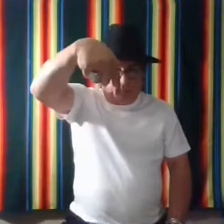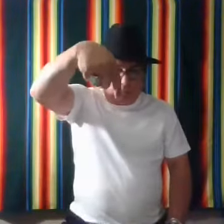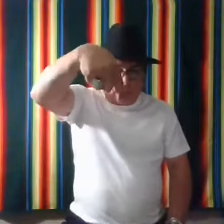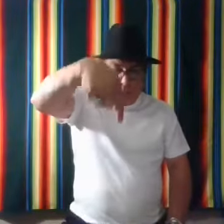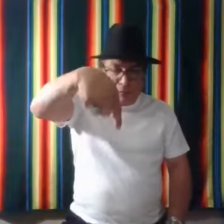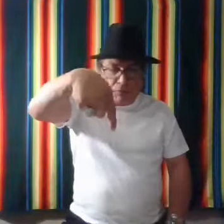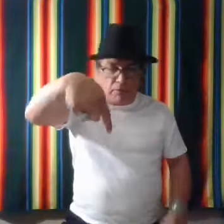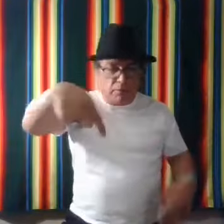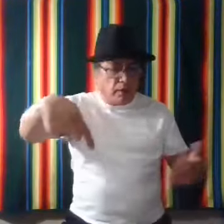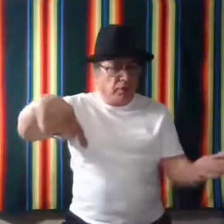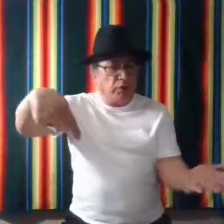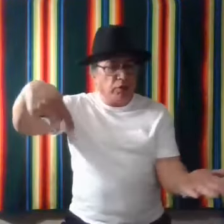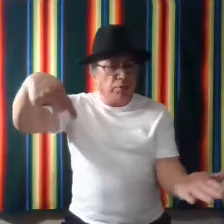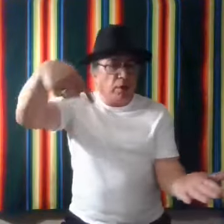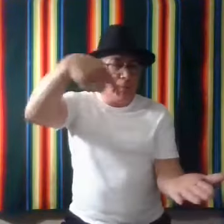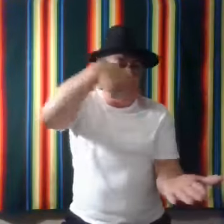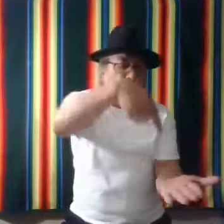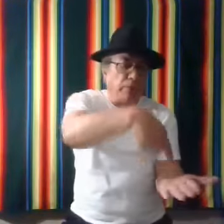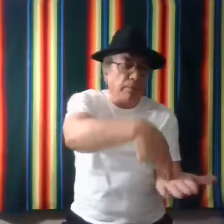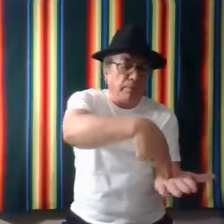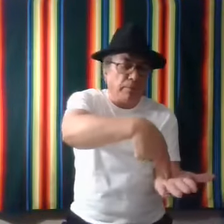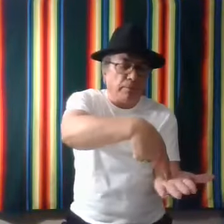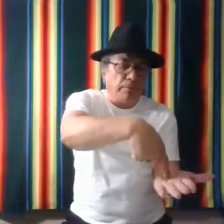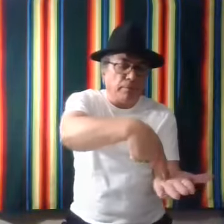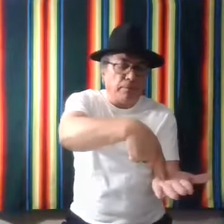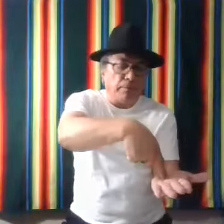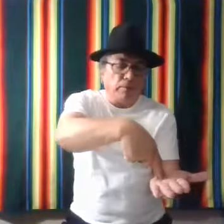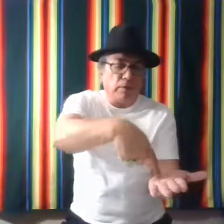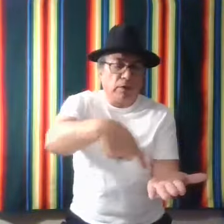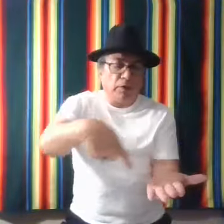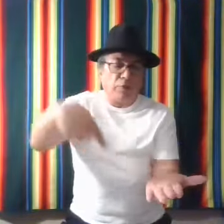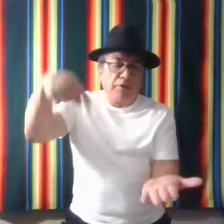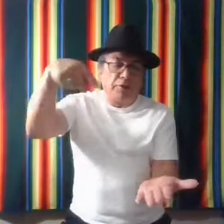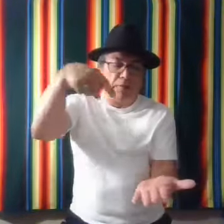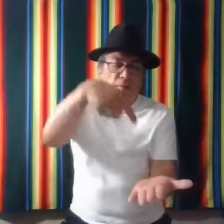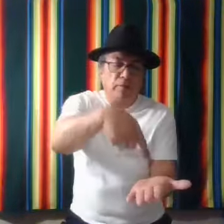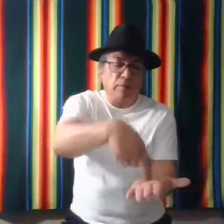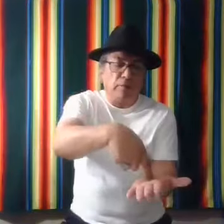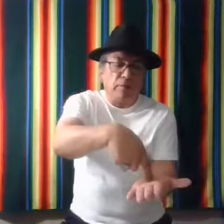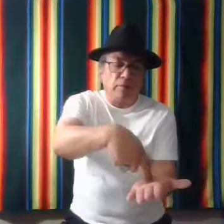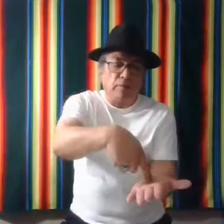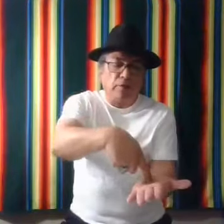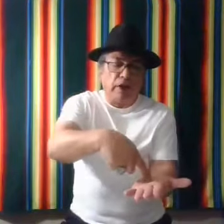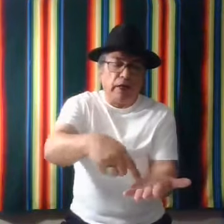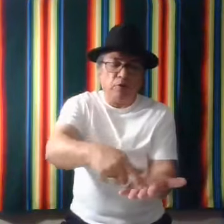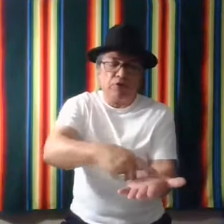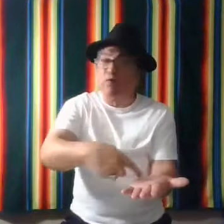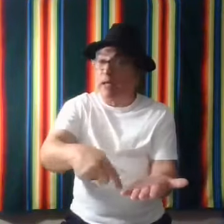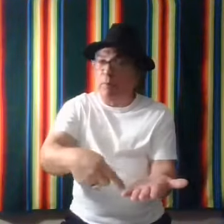Here. Sometimes they'll use a palm here in direction. Your hand would serve like a